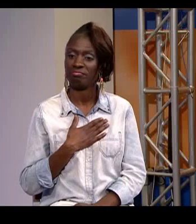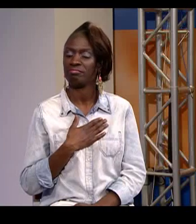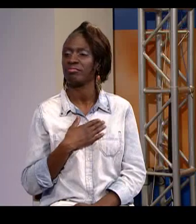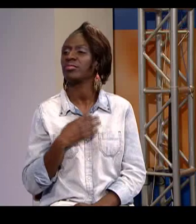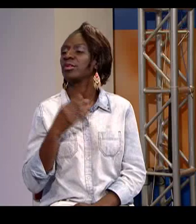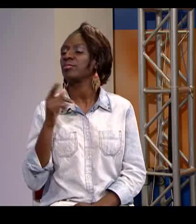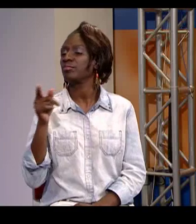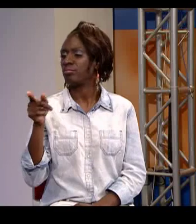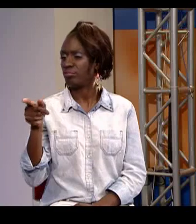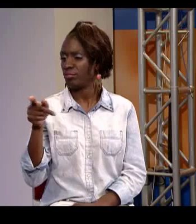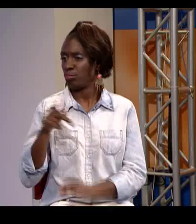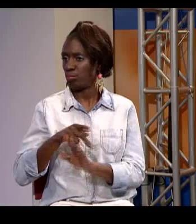Okay.